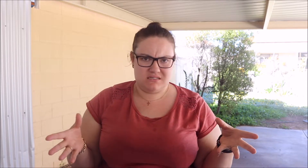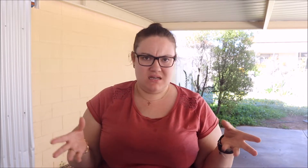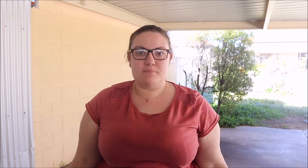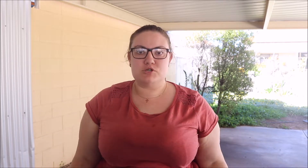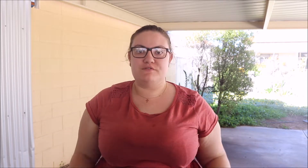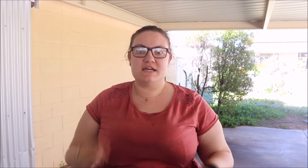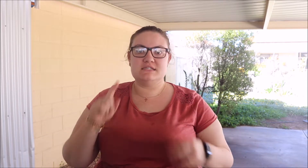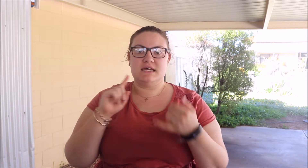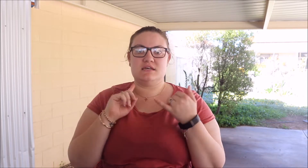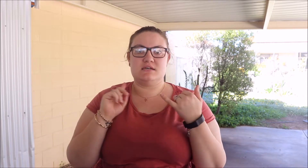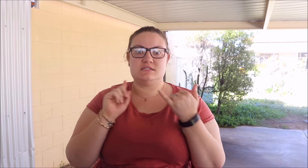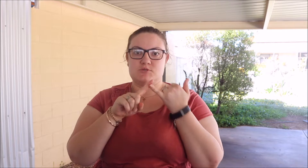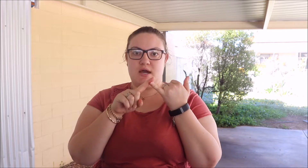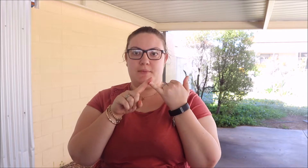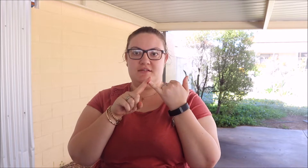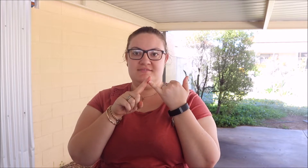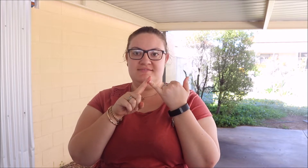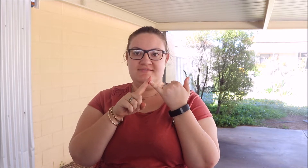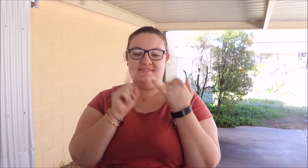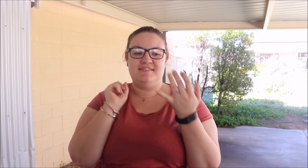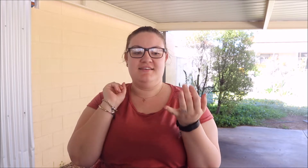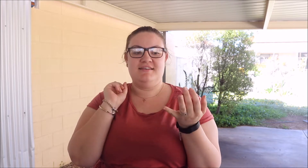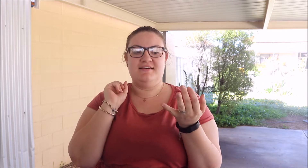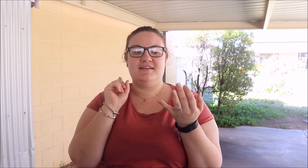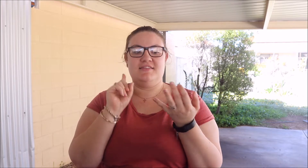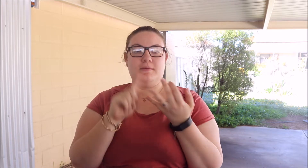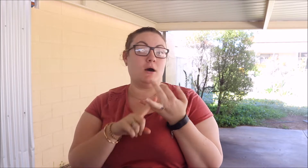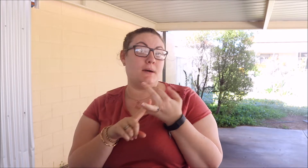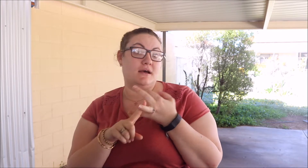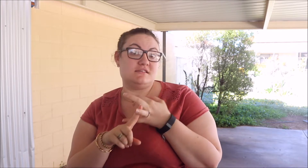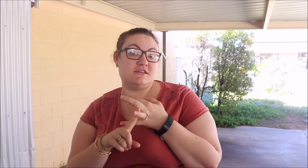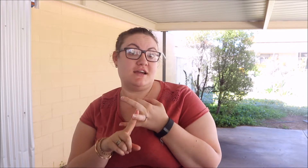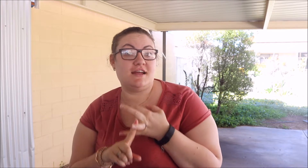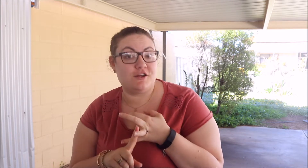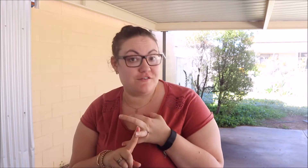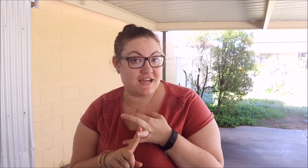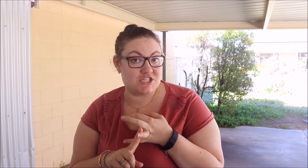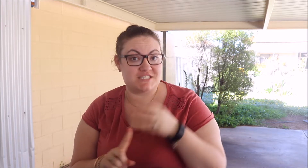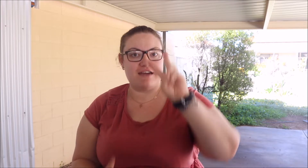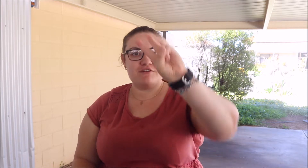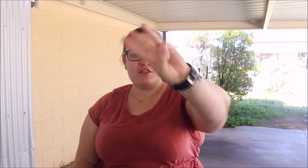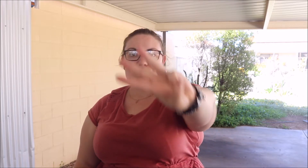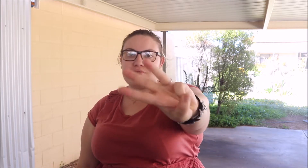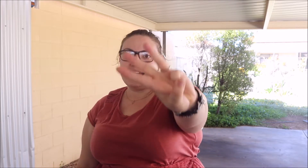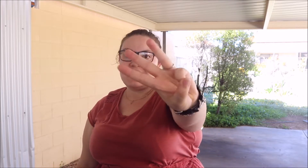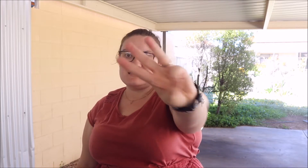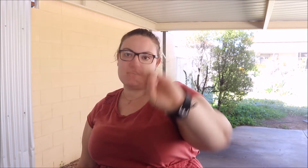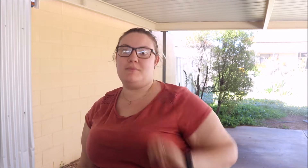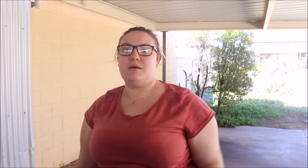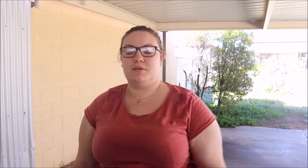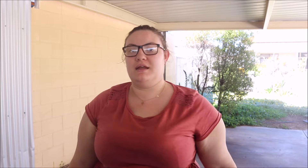Don't forget to hit the subscribe button. The bell button so you can get notifications. Every three days I'll be uploading.